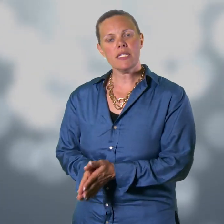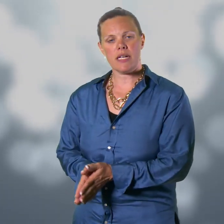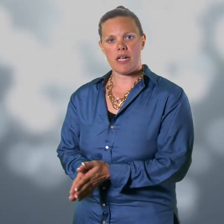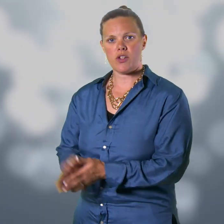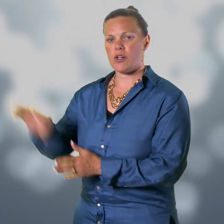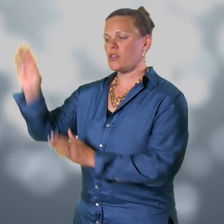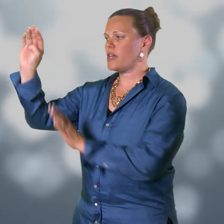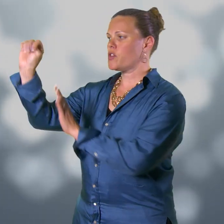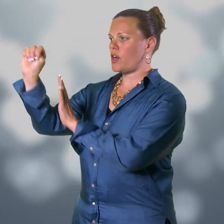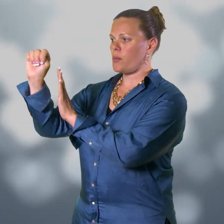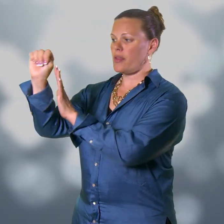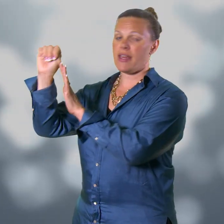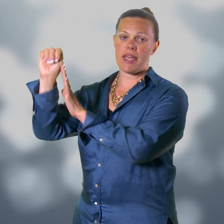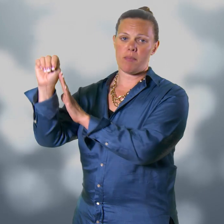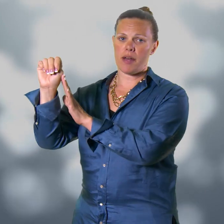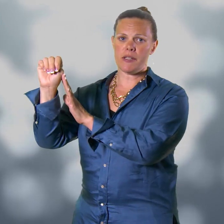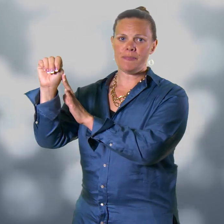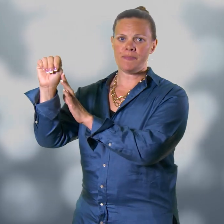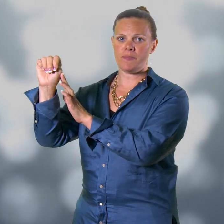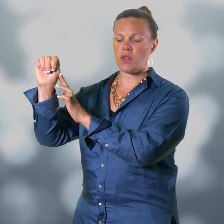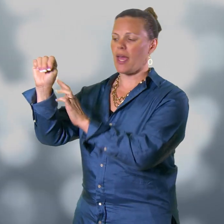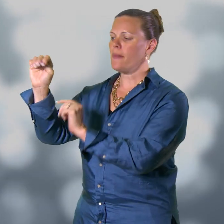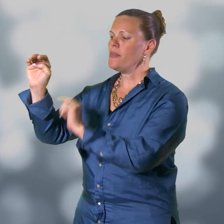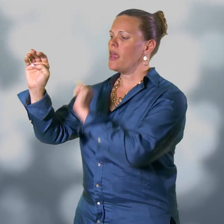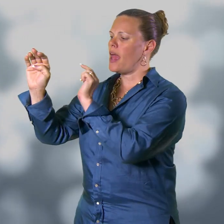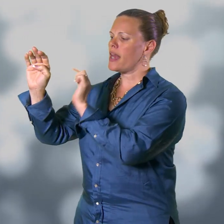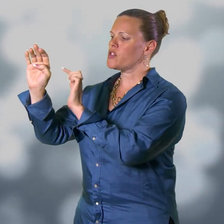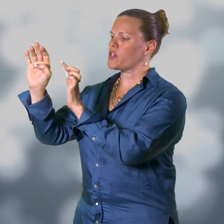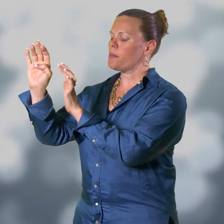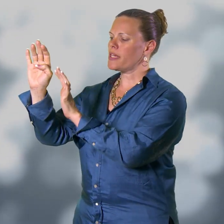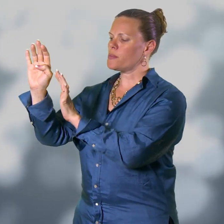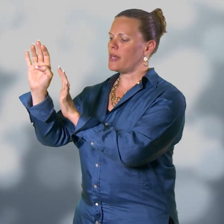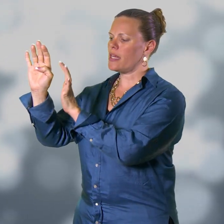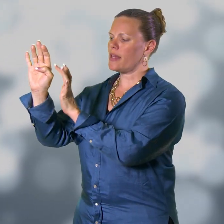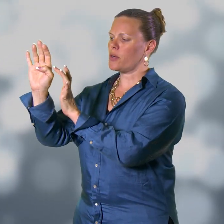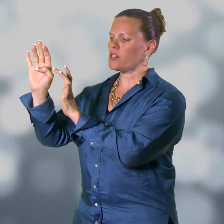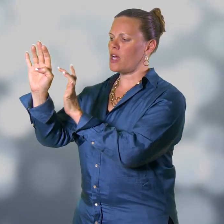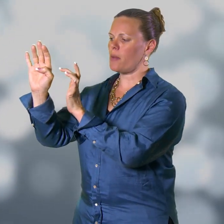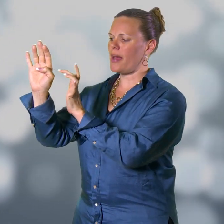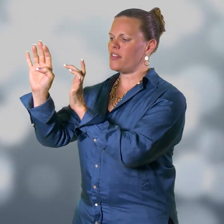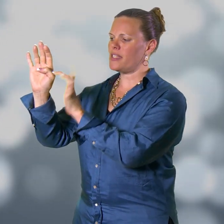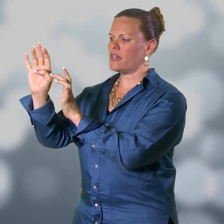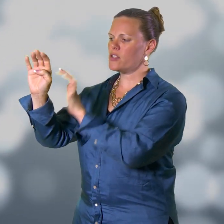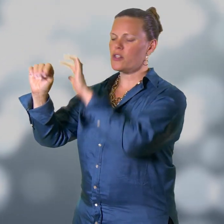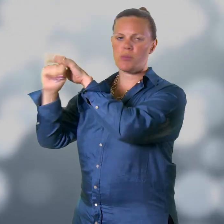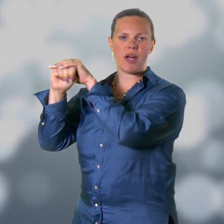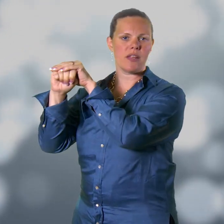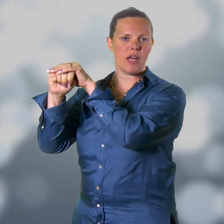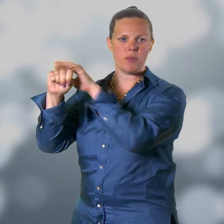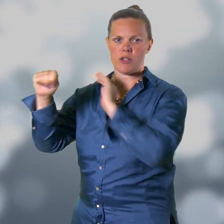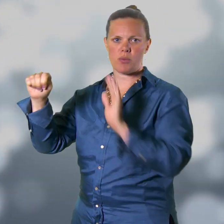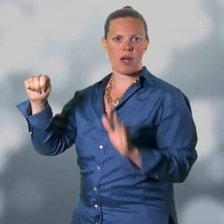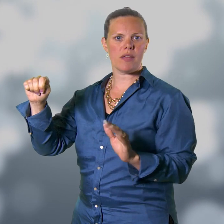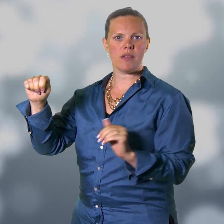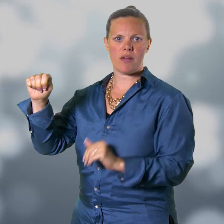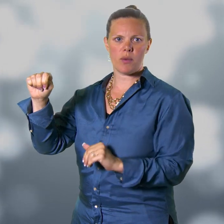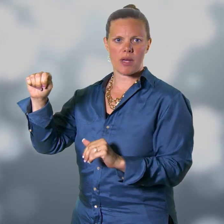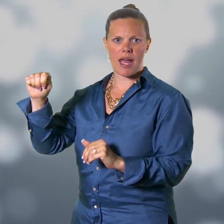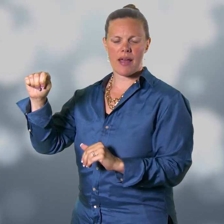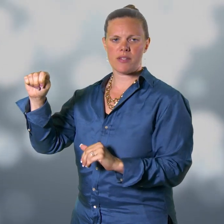teenagers, I start with the hand model, okay? And I start by explaining that we're going to talk about the downstairs brain and the upstairs brain that everyone has.